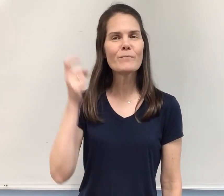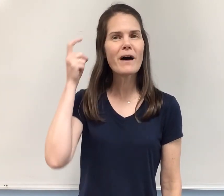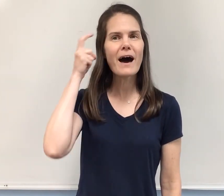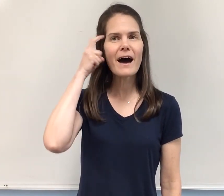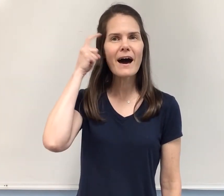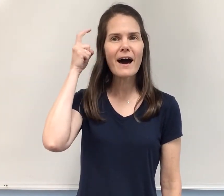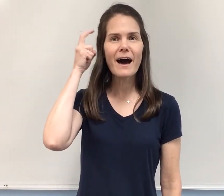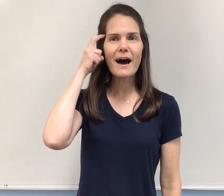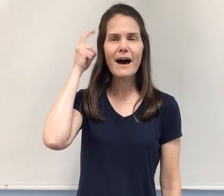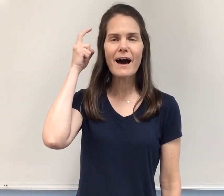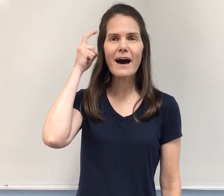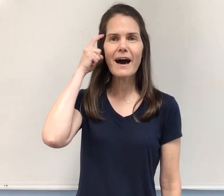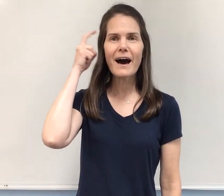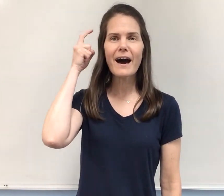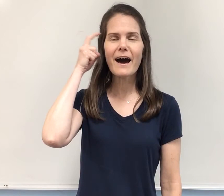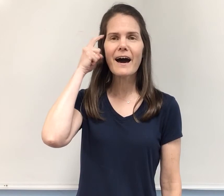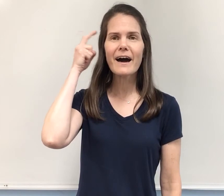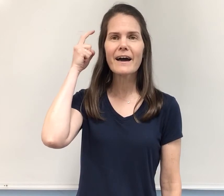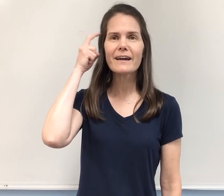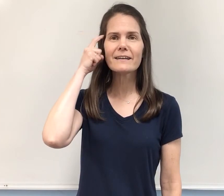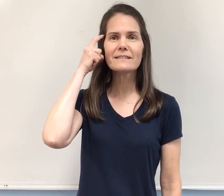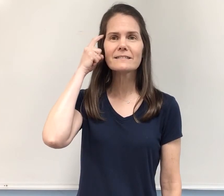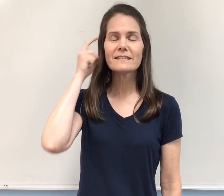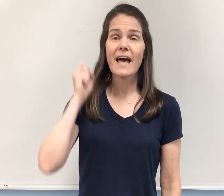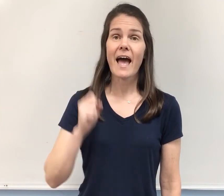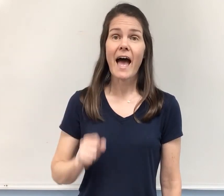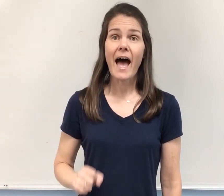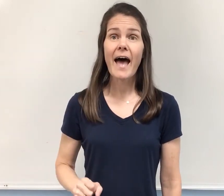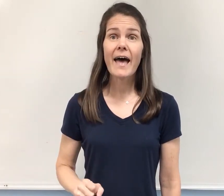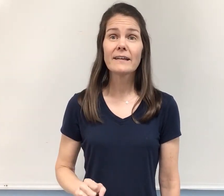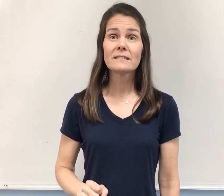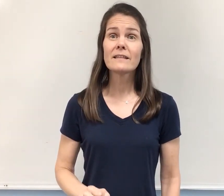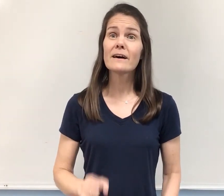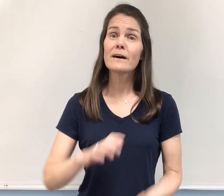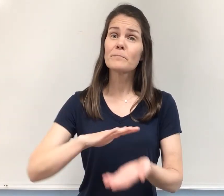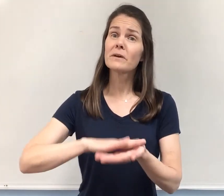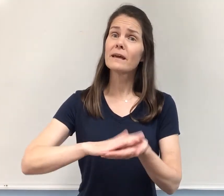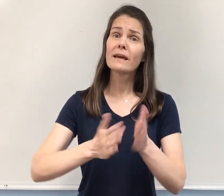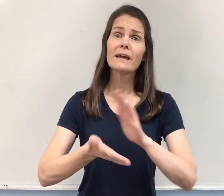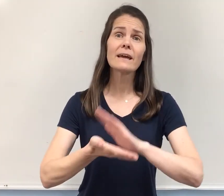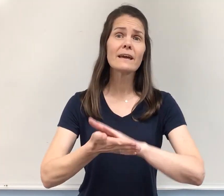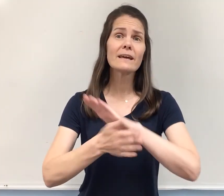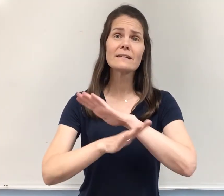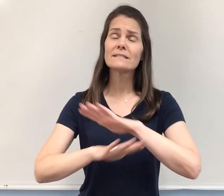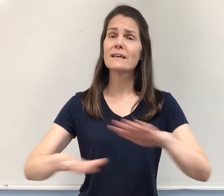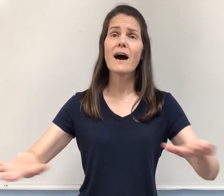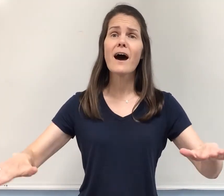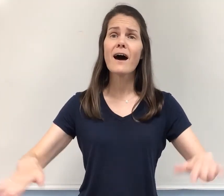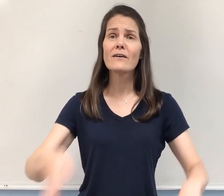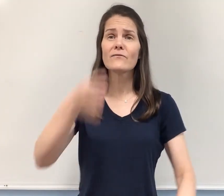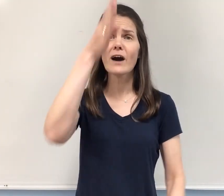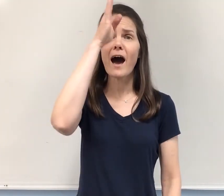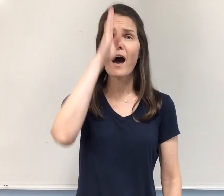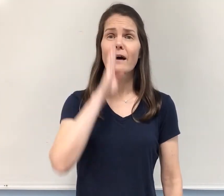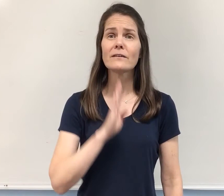minds. And the peace of God,